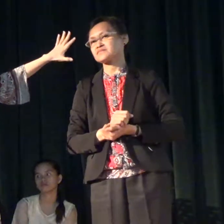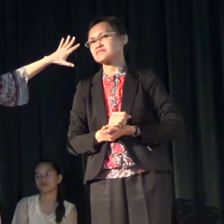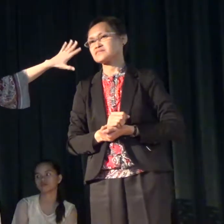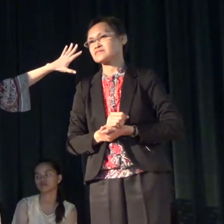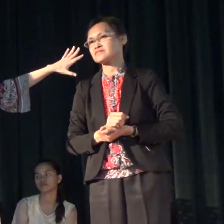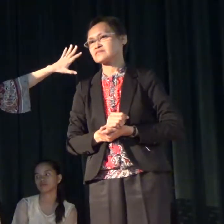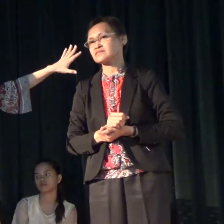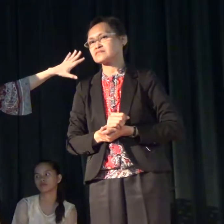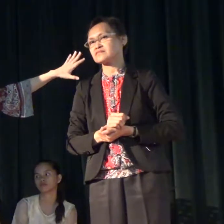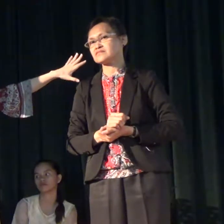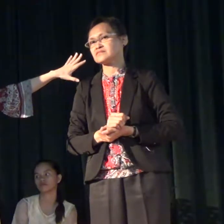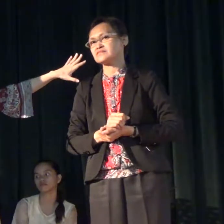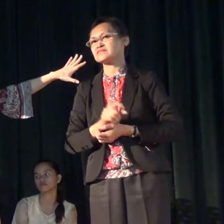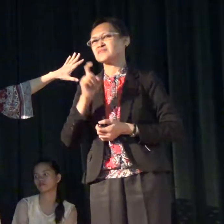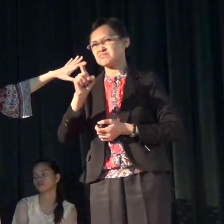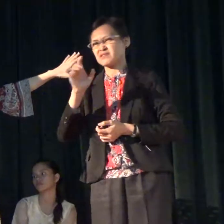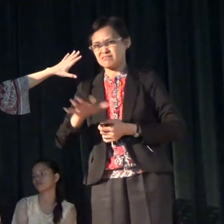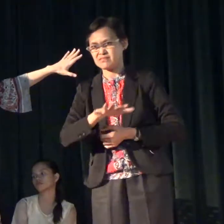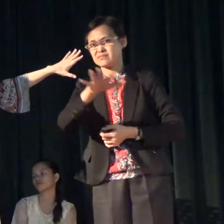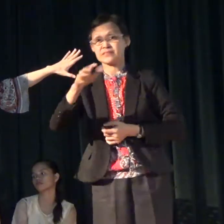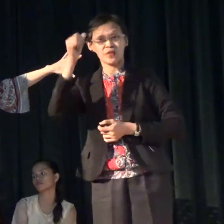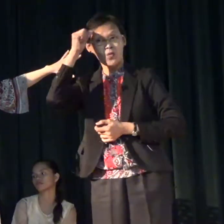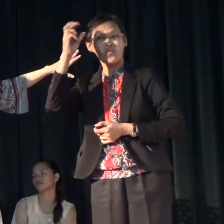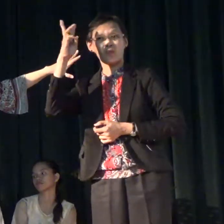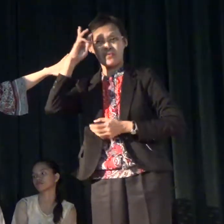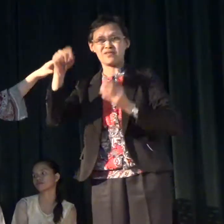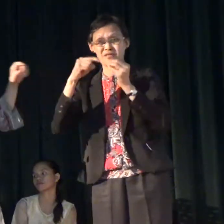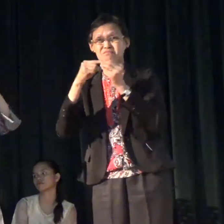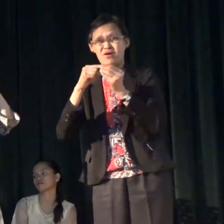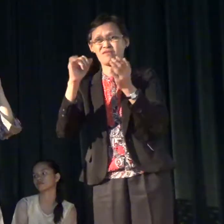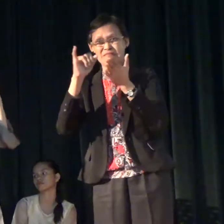think we need to be very aware of this.